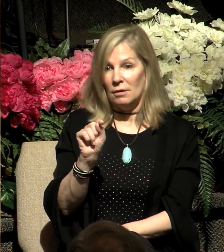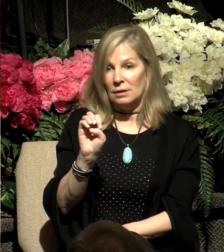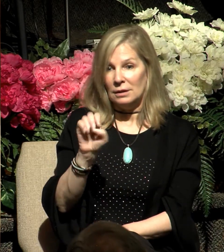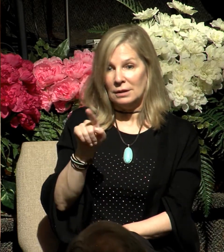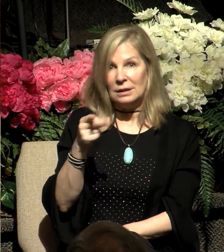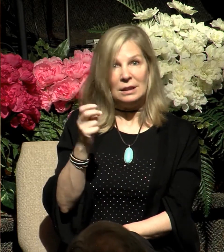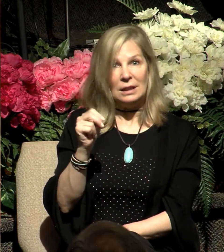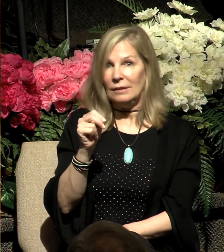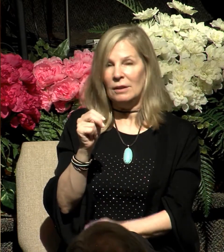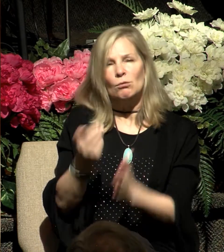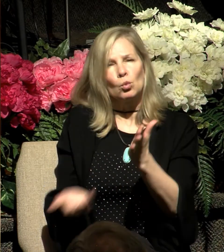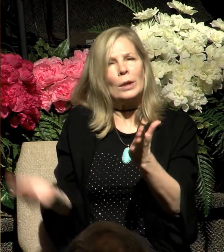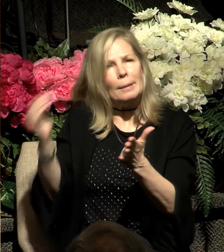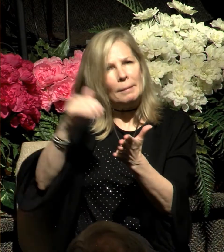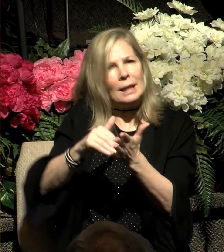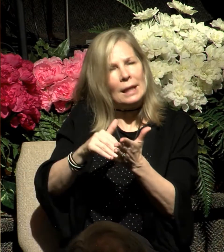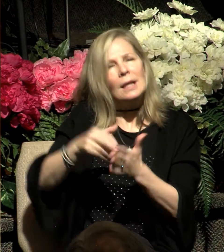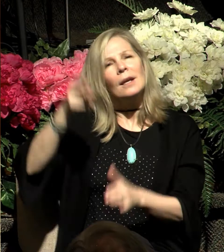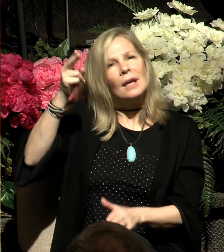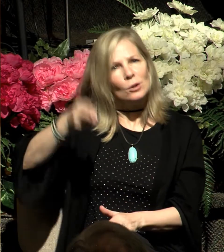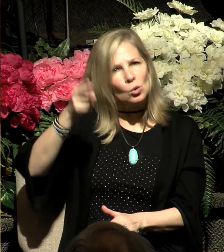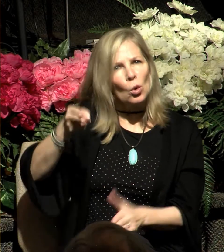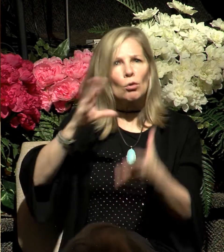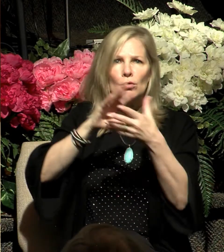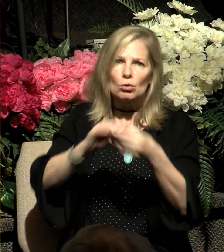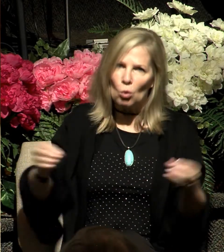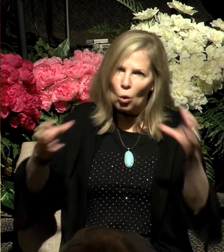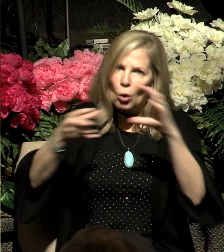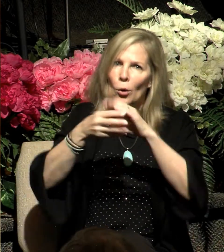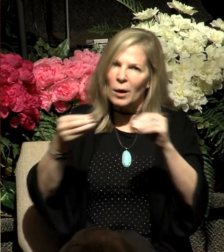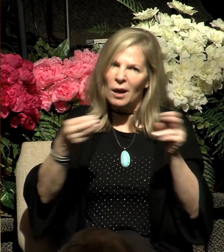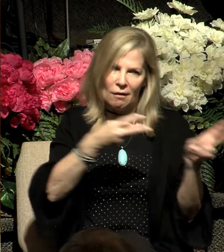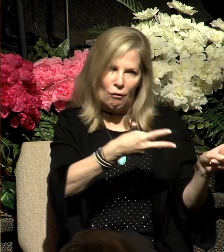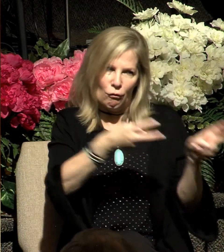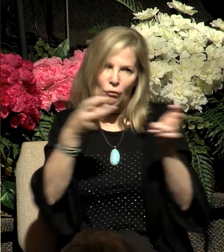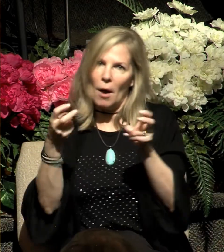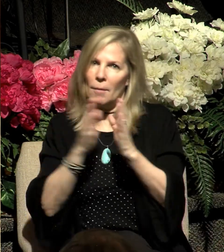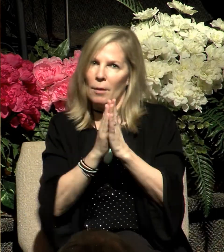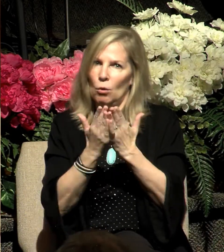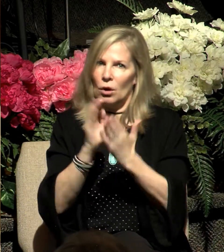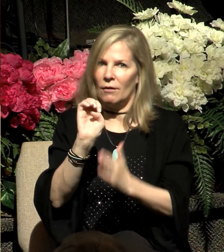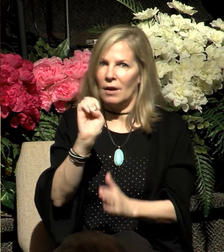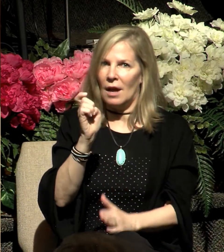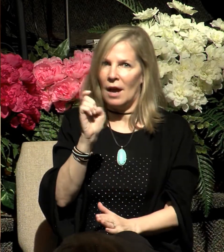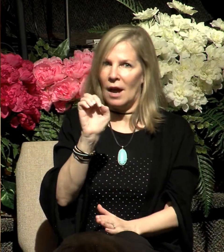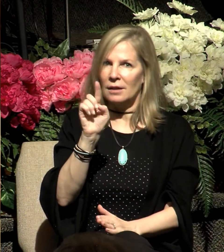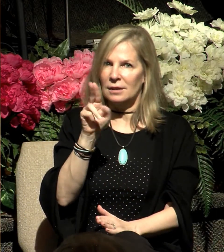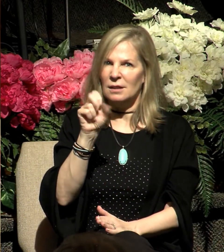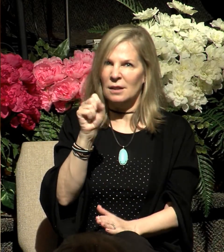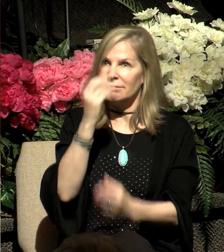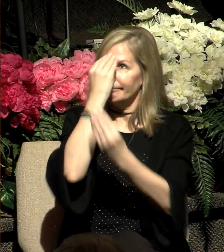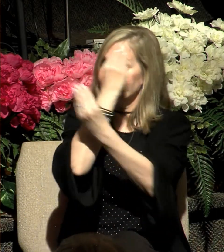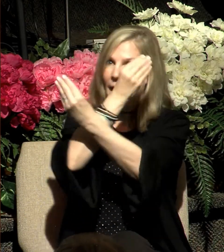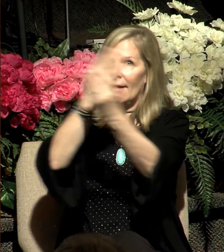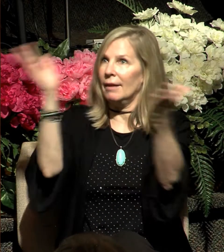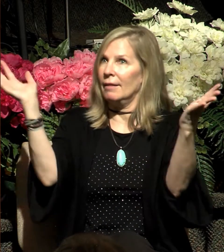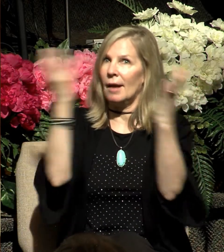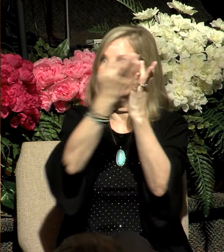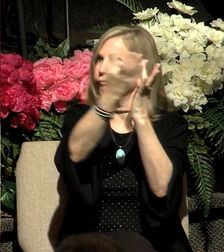restating the historical accounts of Moses from the book of Exodus. Telling the Sanhedrin things that they were all very familiar with. He didn't tell them anything